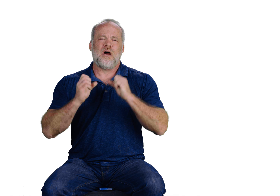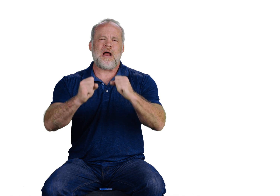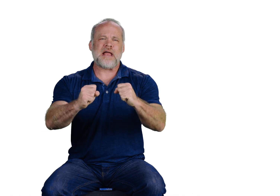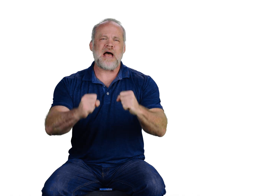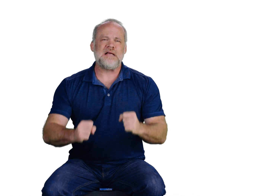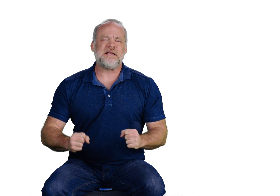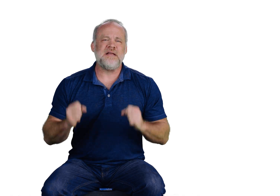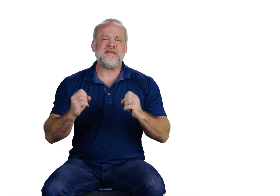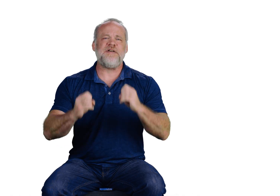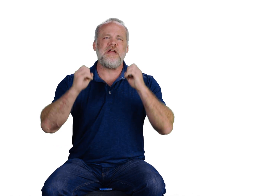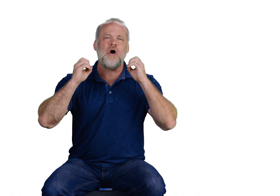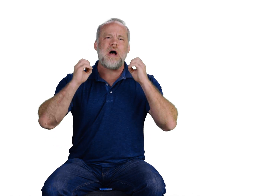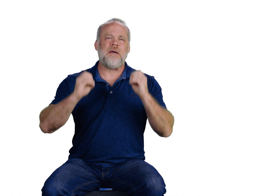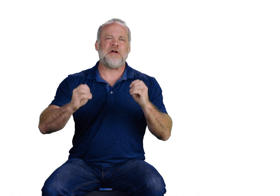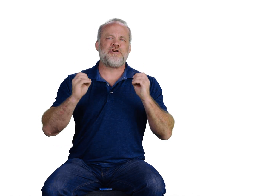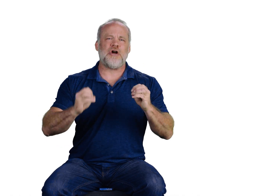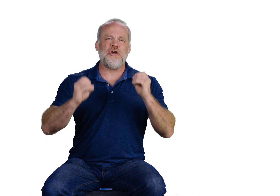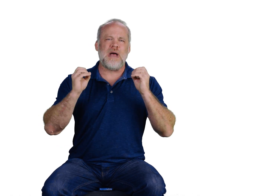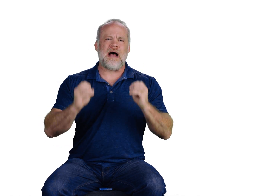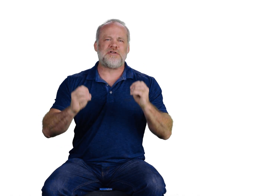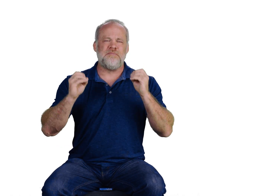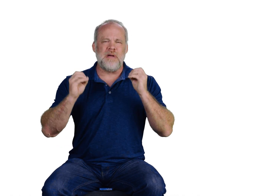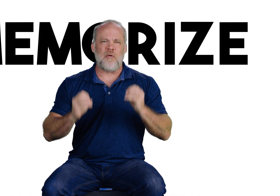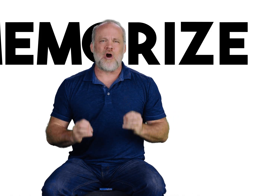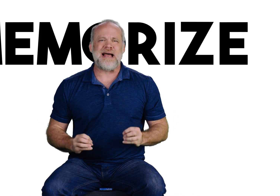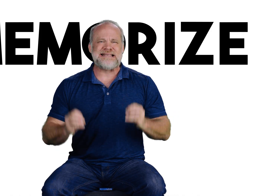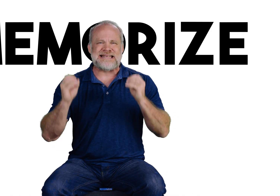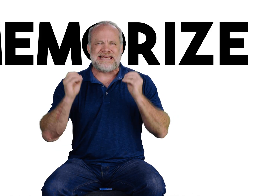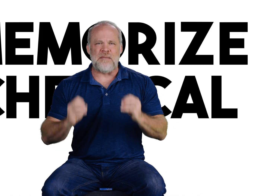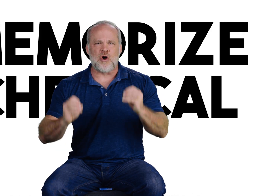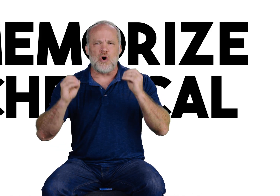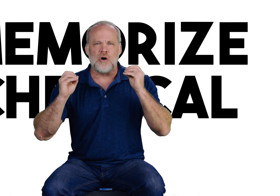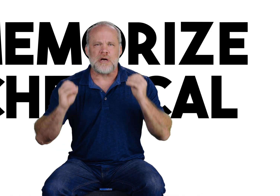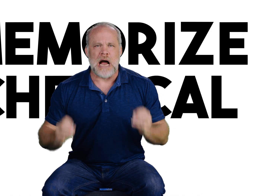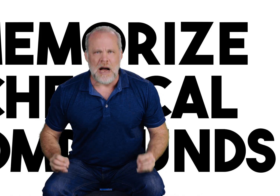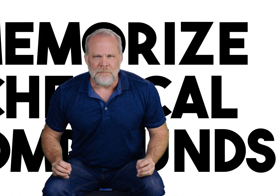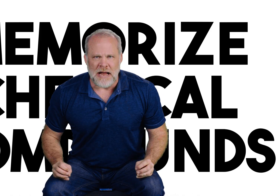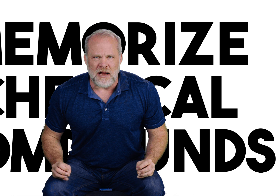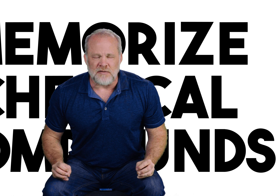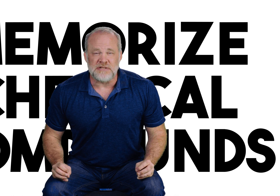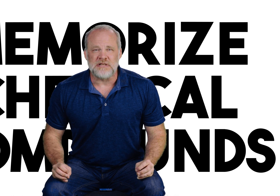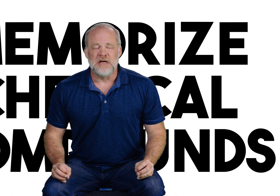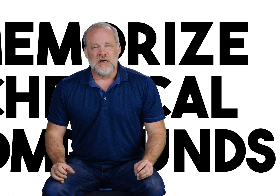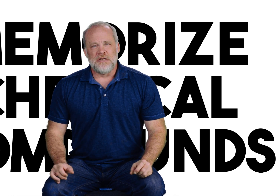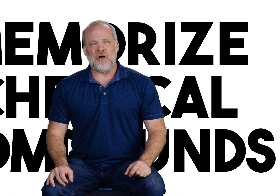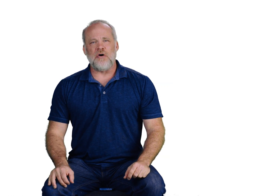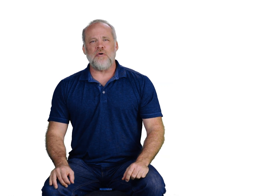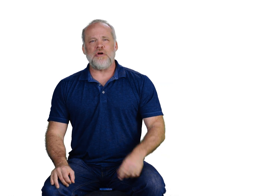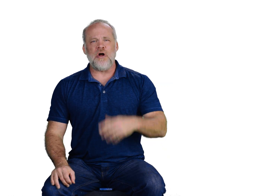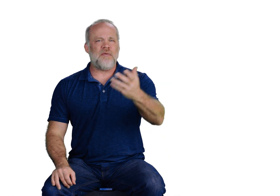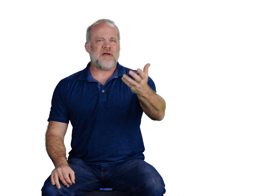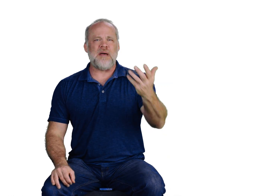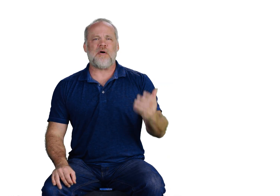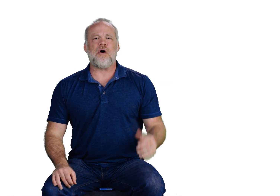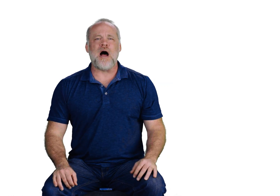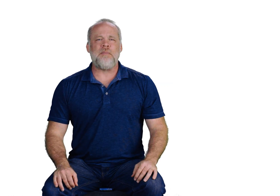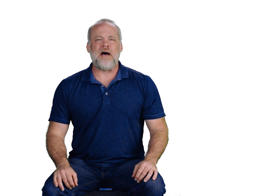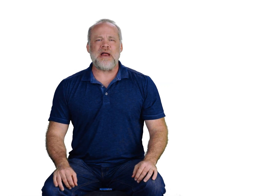All right, guys. In this video, I'm going to show you how to memorize chemical compounds. So, you know the chemical compound